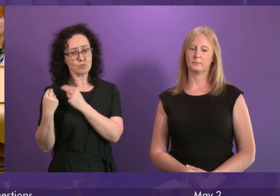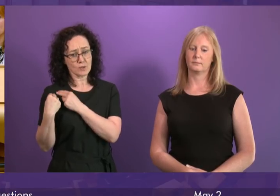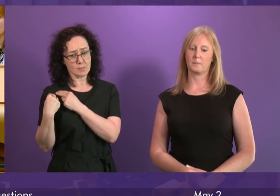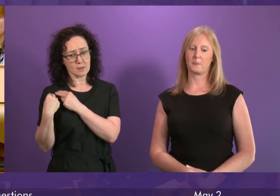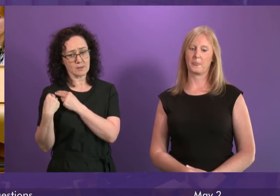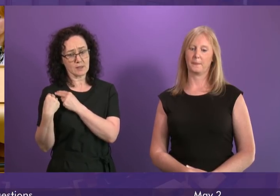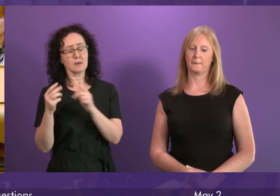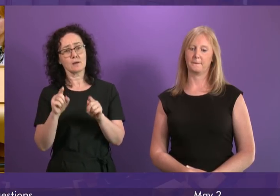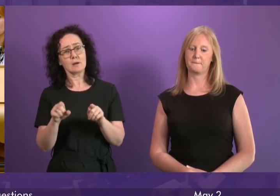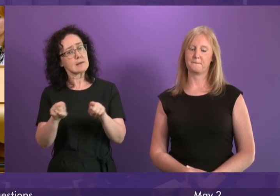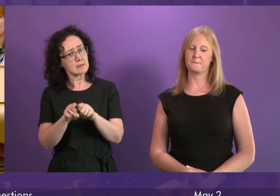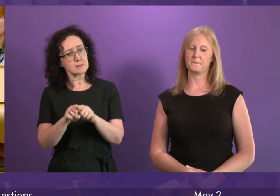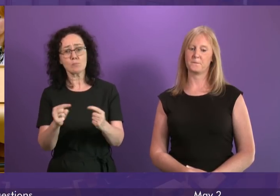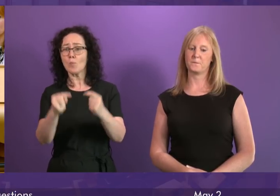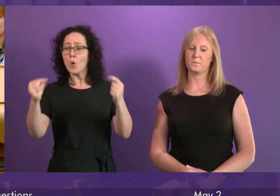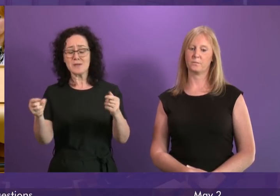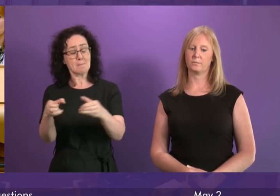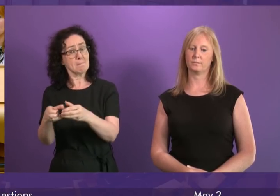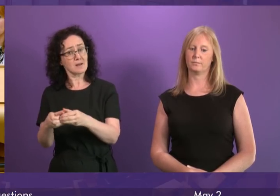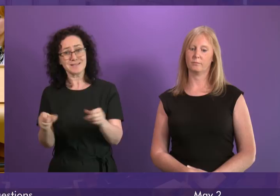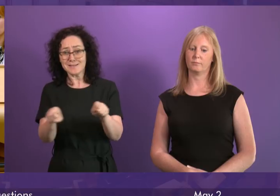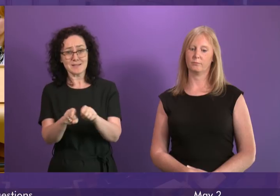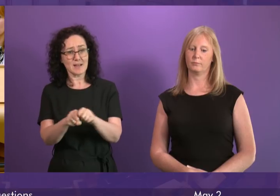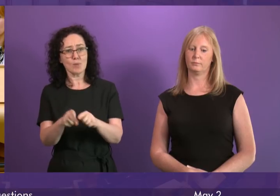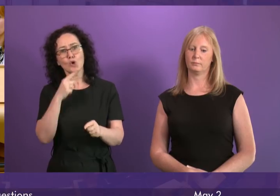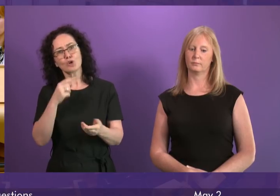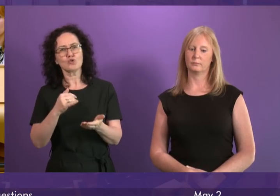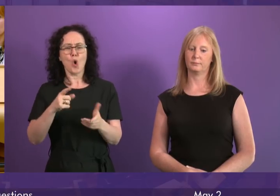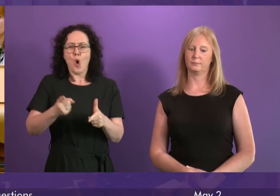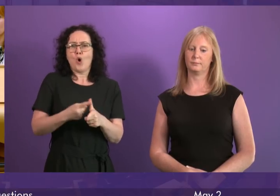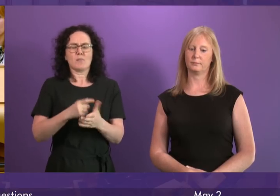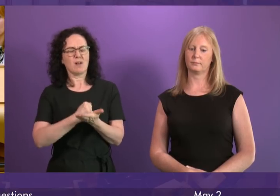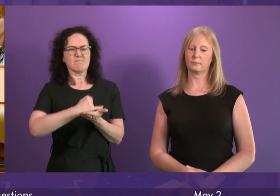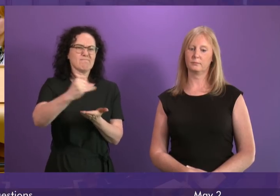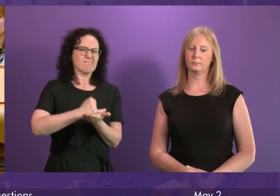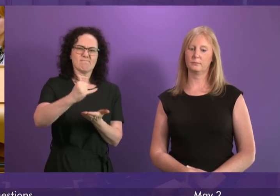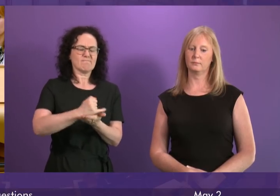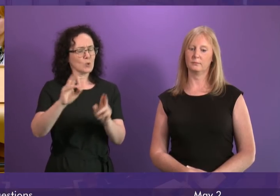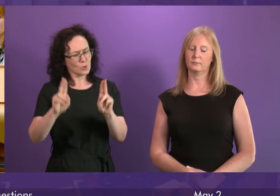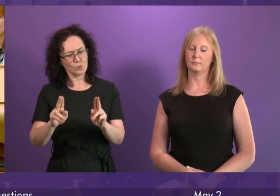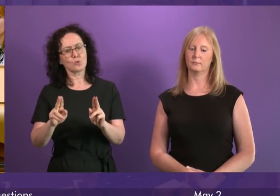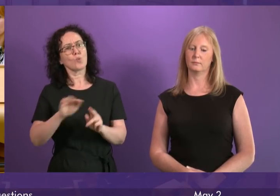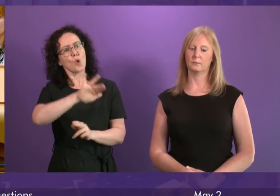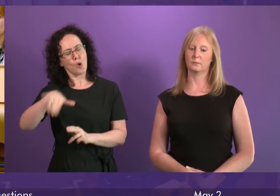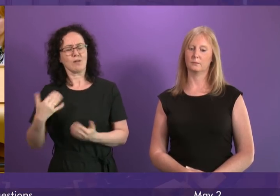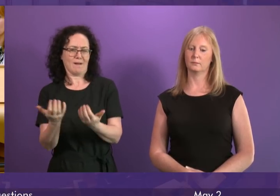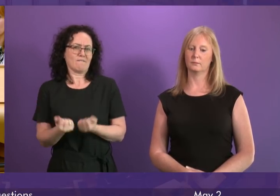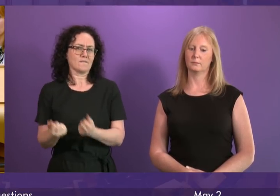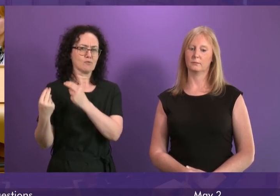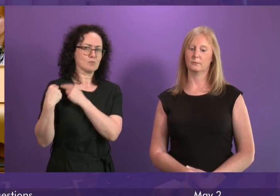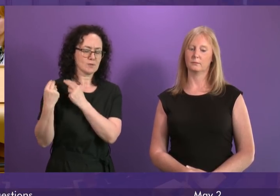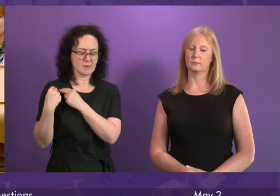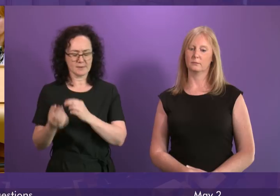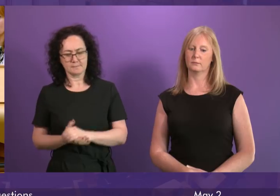knee-jerk opposition to everything that is tough or challenging as we've seen Labour and other opposition parties do in quite recent times.